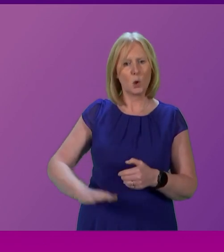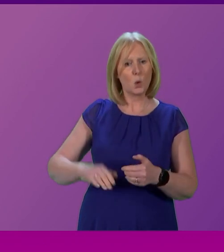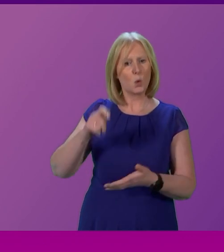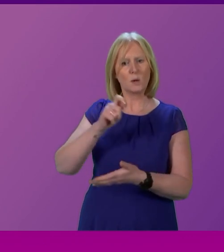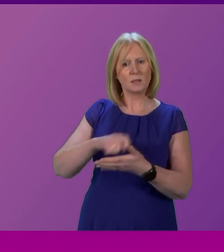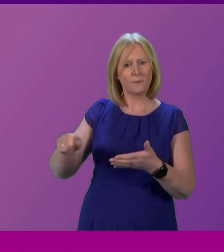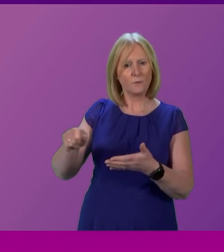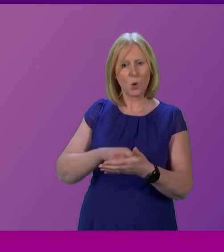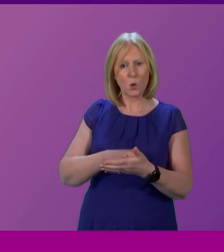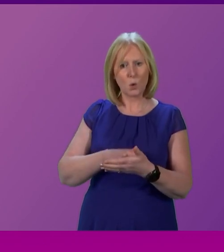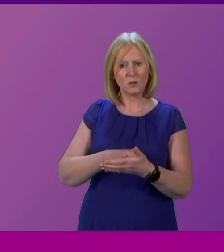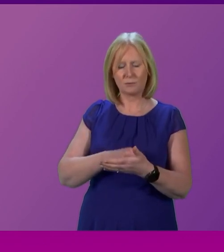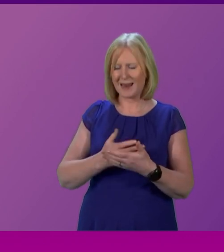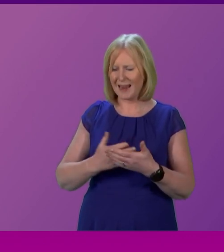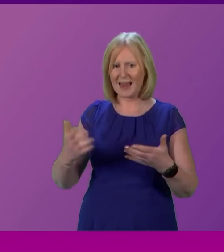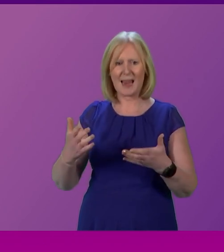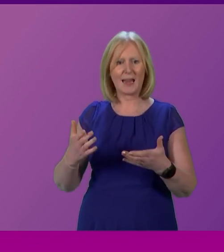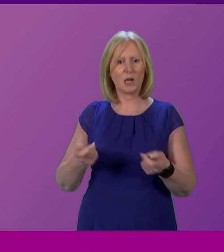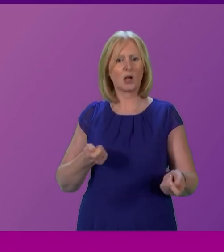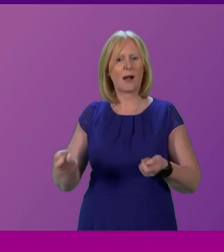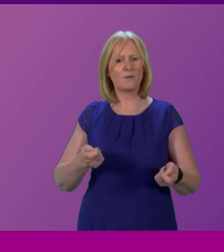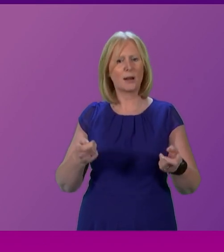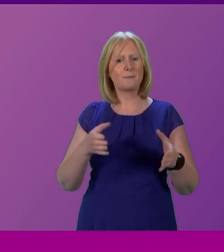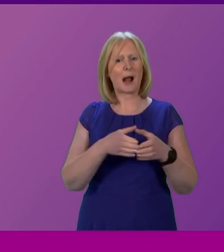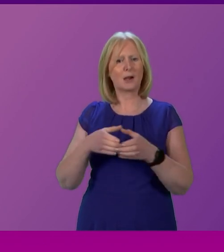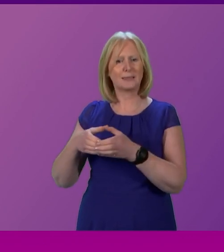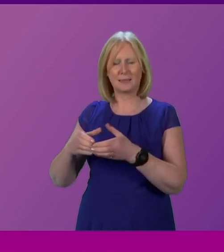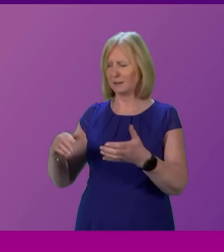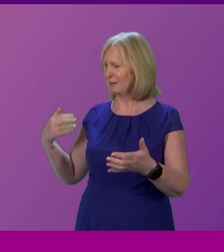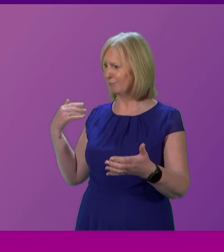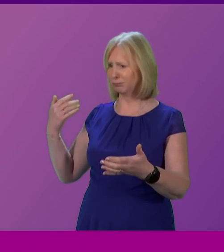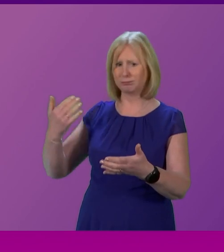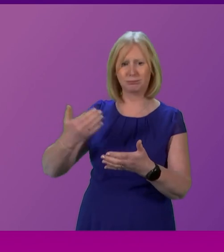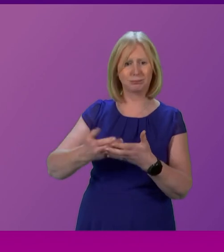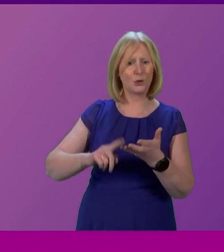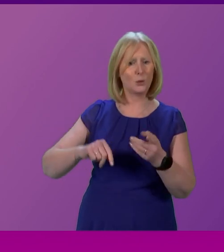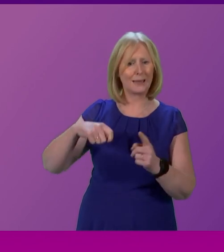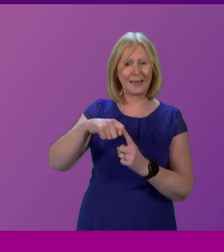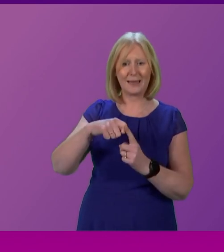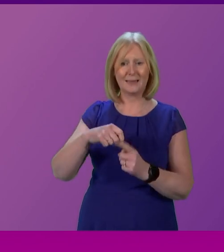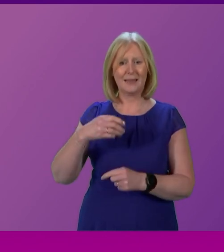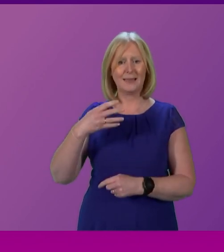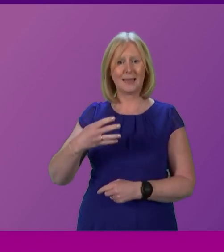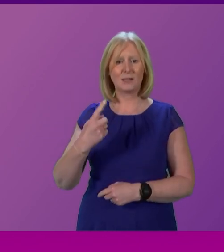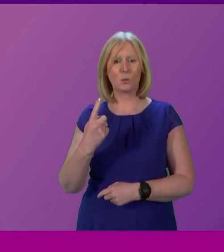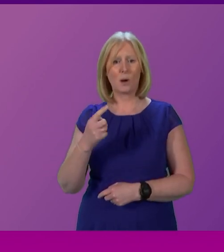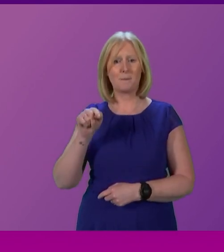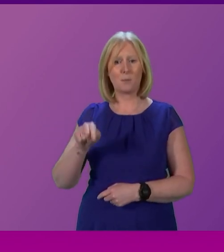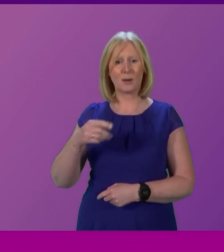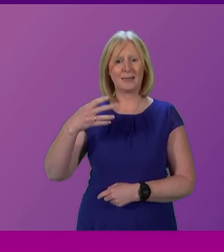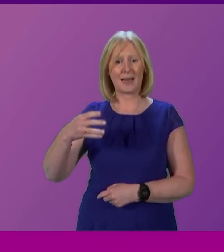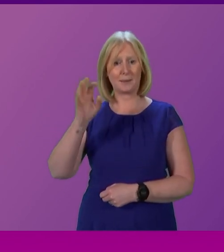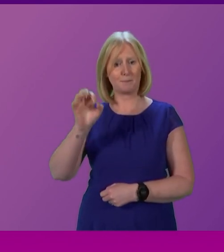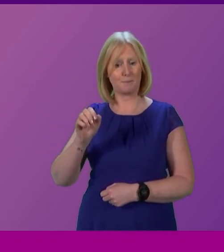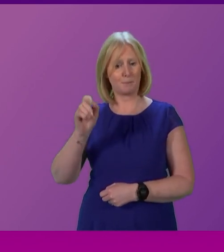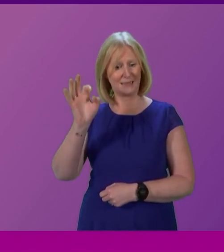vote of any governing party in the history of the United Kingdom. 91.9% of the